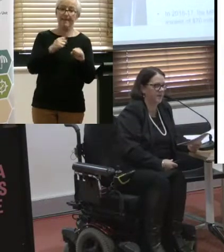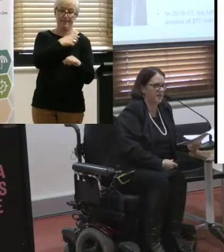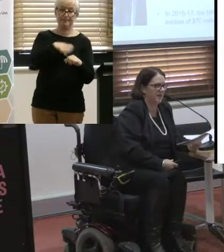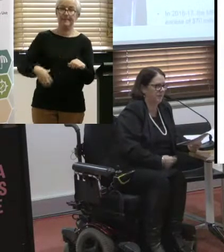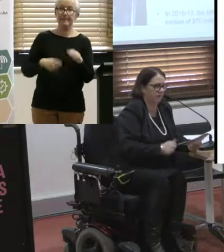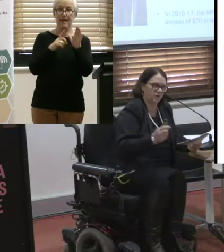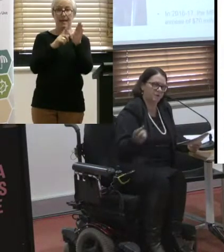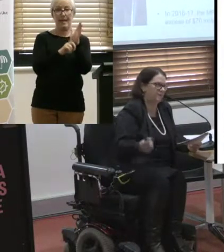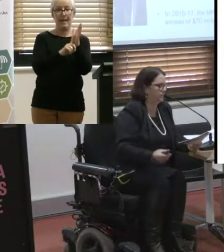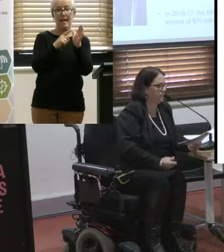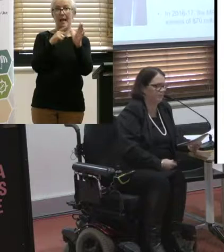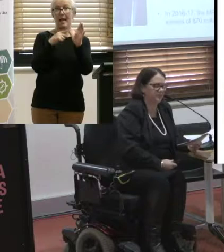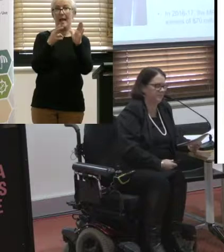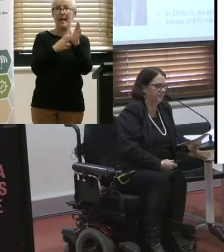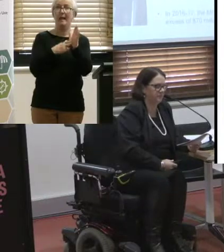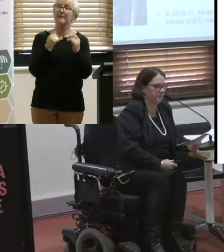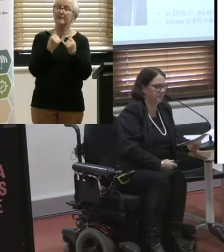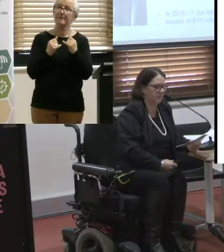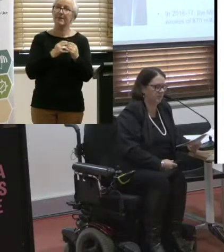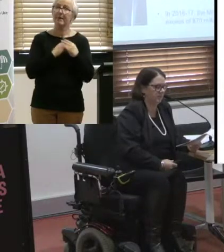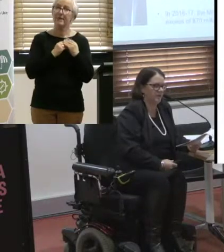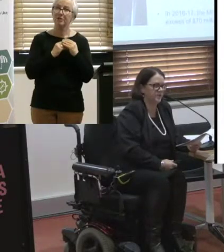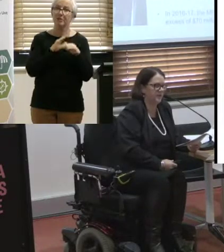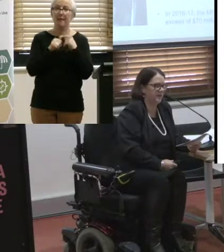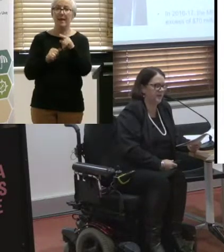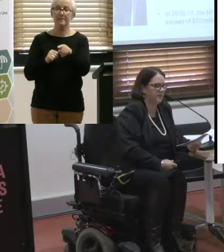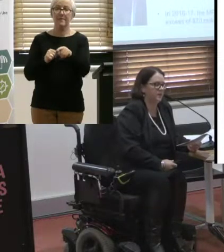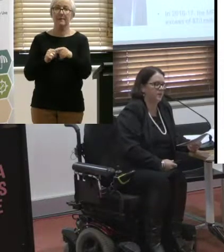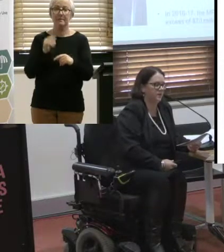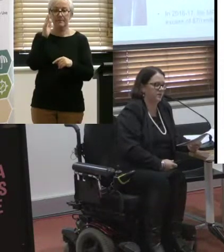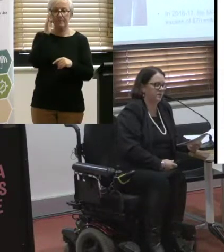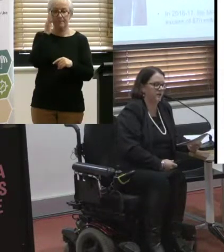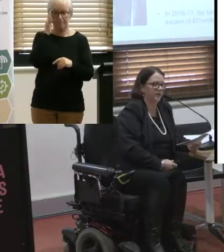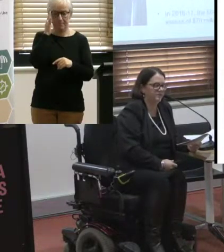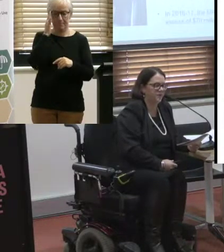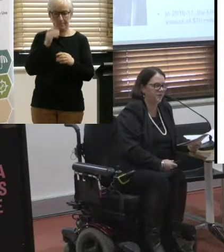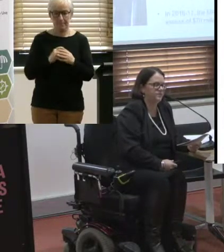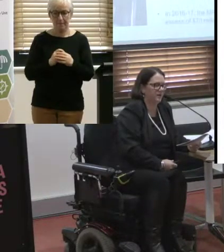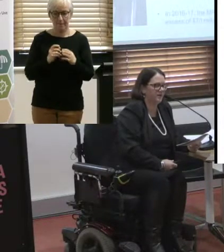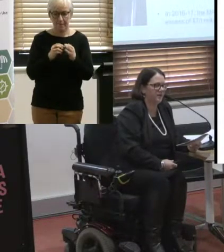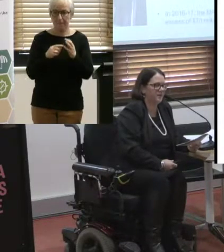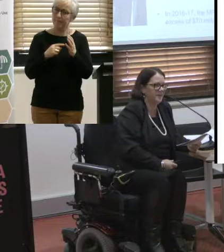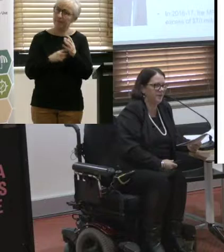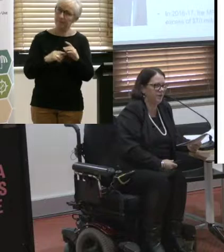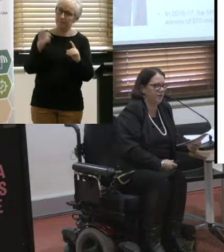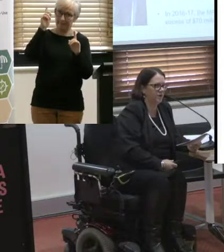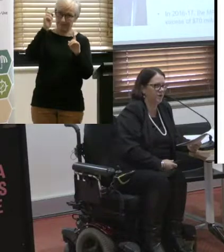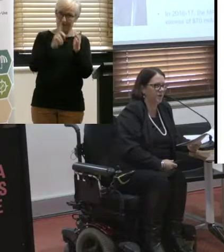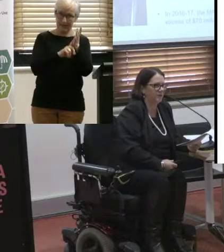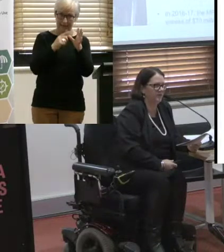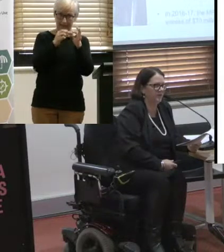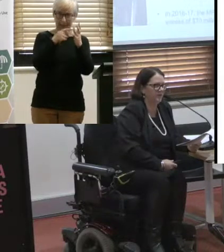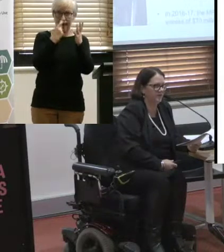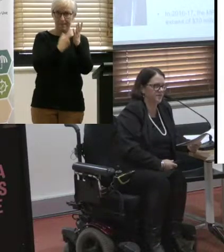And no political, you know, persuasions here, but the current government was very, very committed to go,